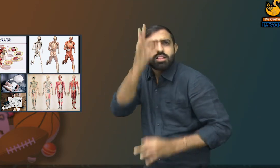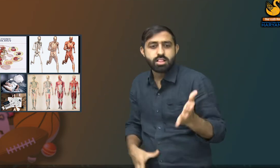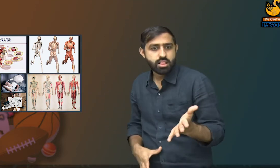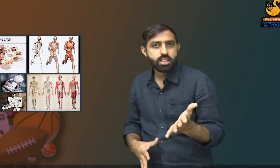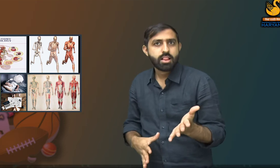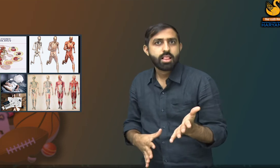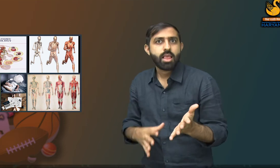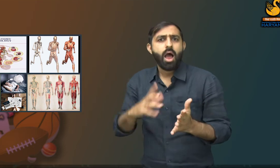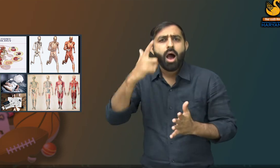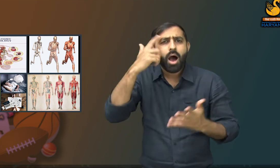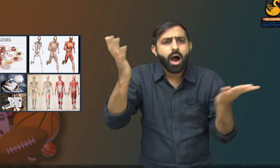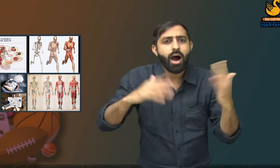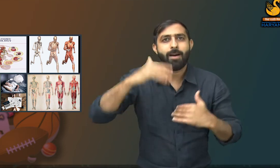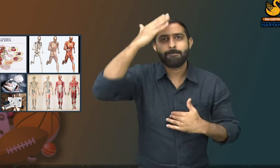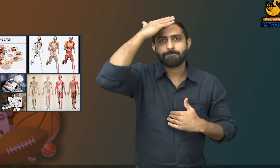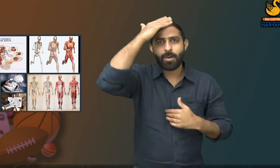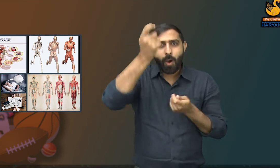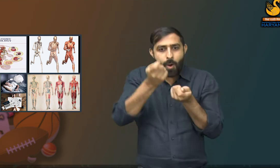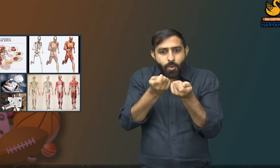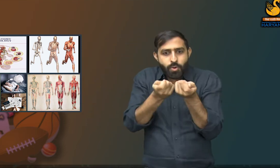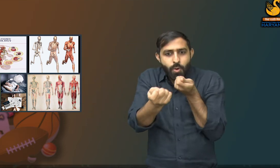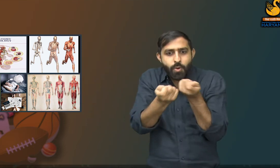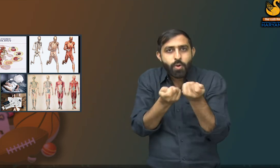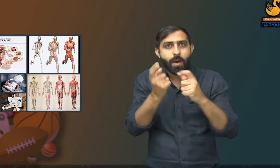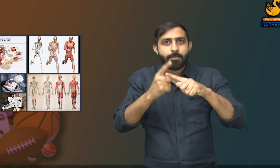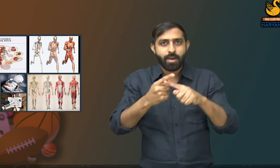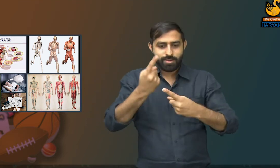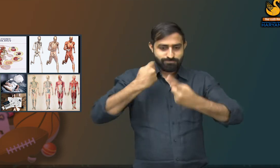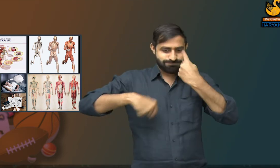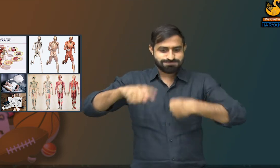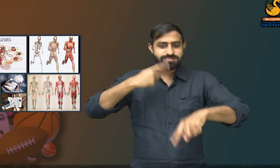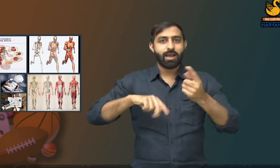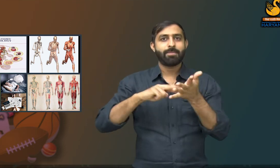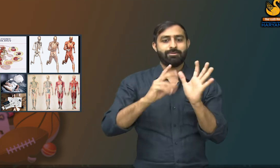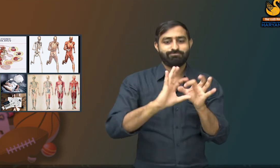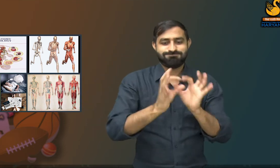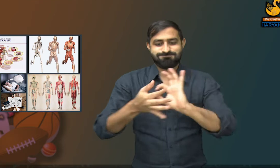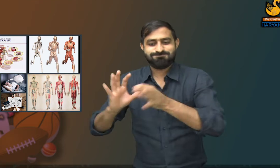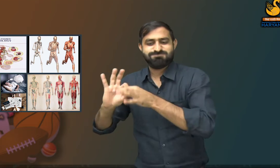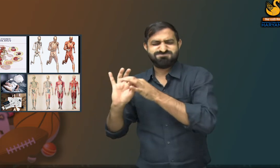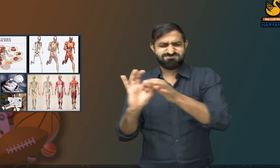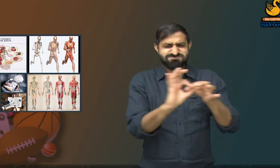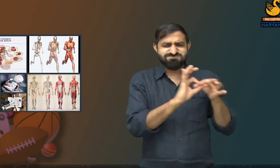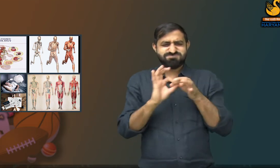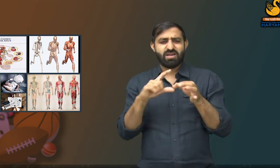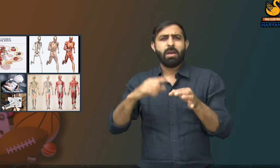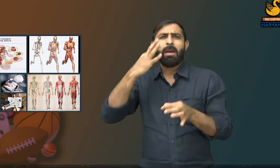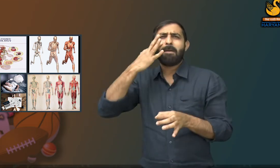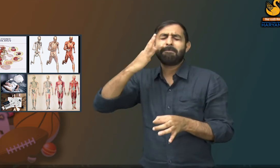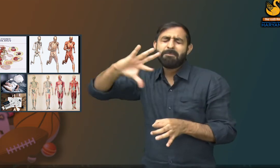from the fire. So, the brain is the command center for our body. It controls and coordinates the functions of our